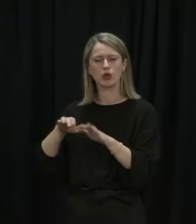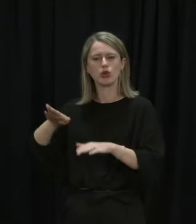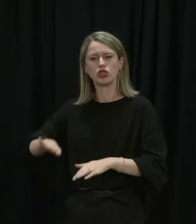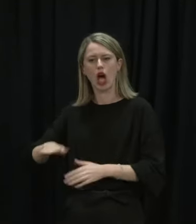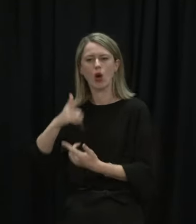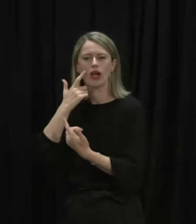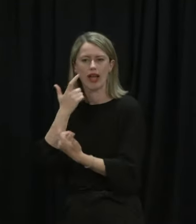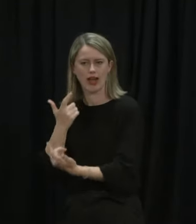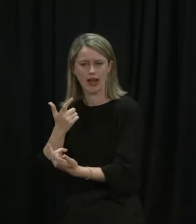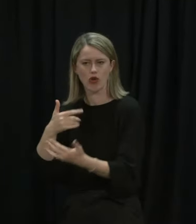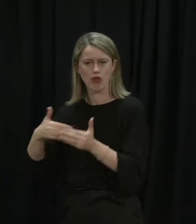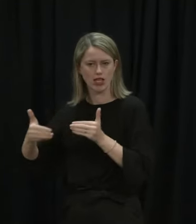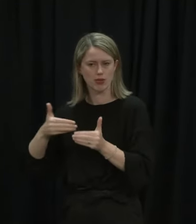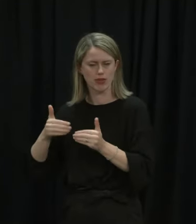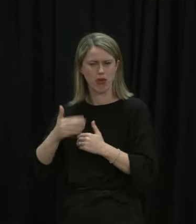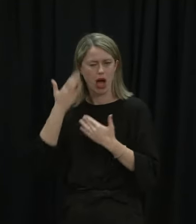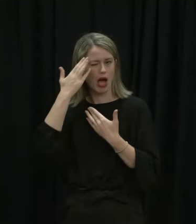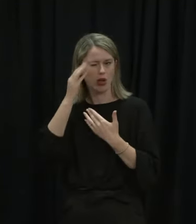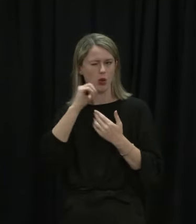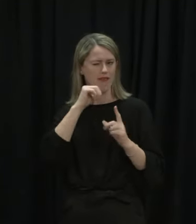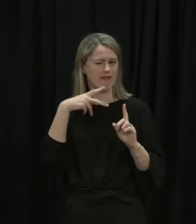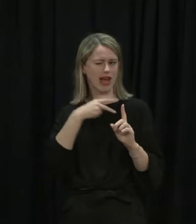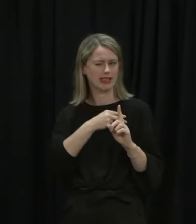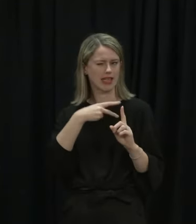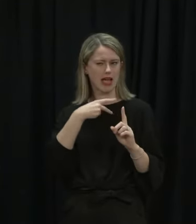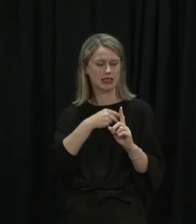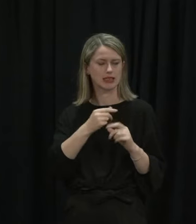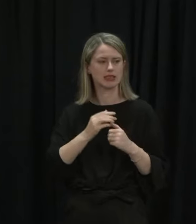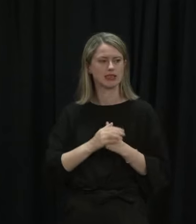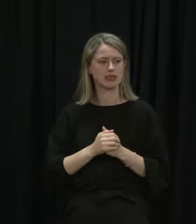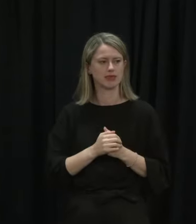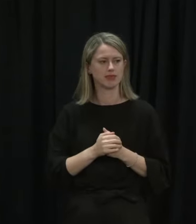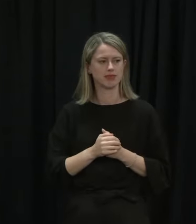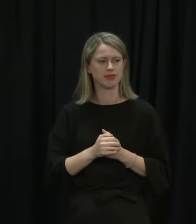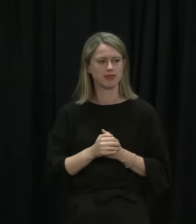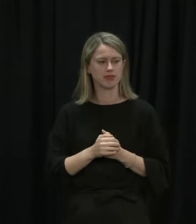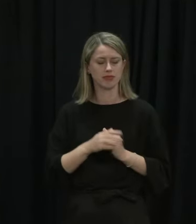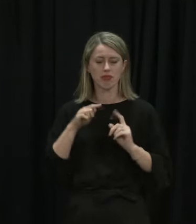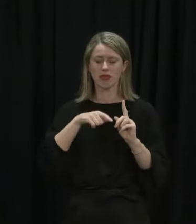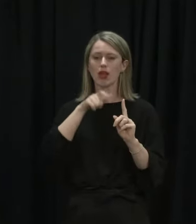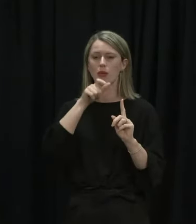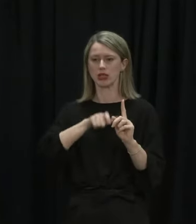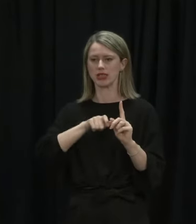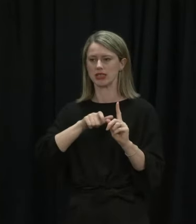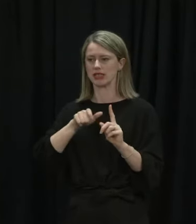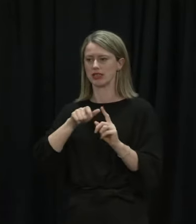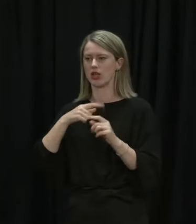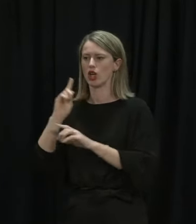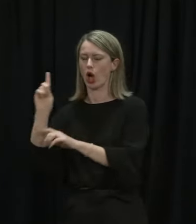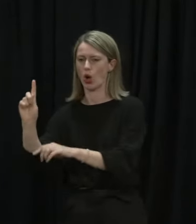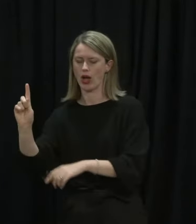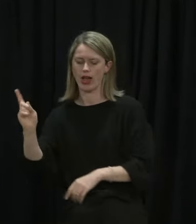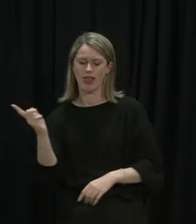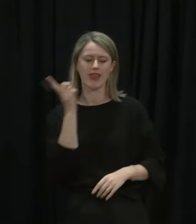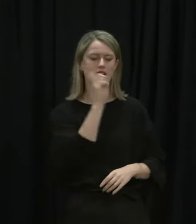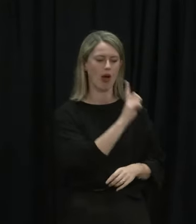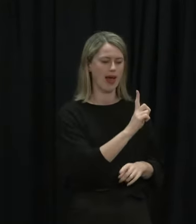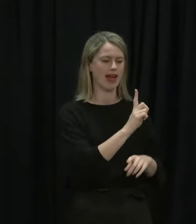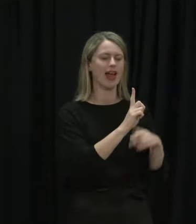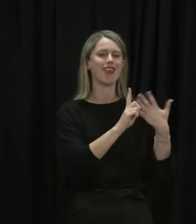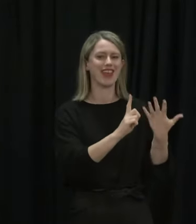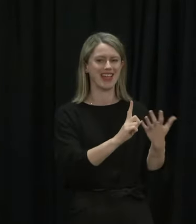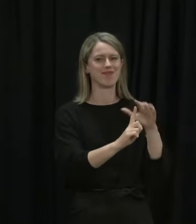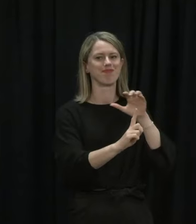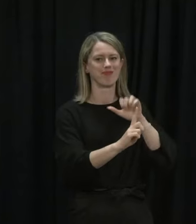arrangements. I don't know about their vaccination status but just to reiterate that they had returned back to the Waikato before they became